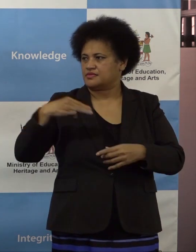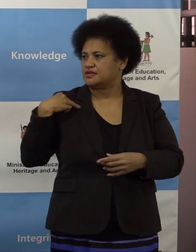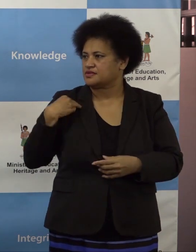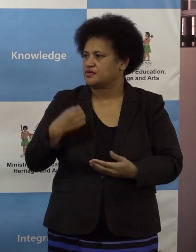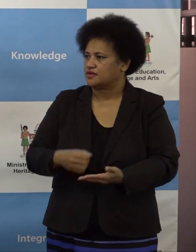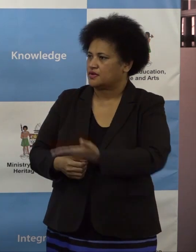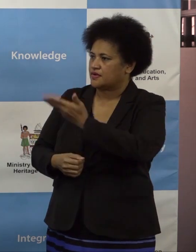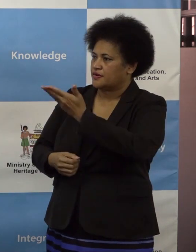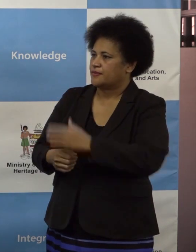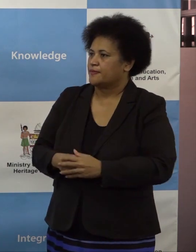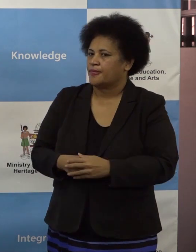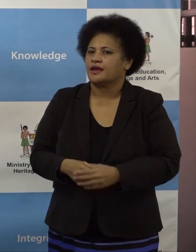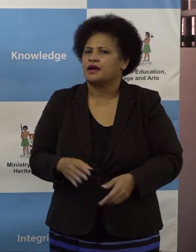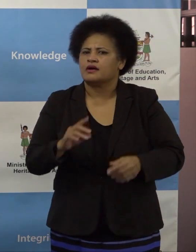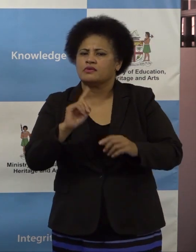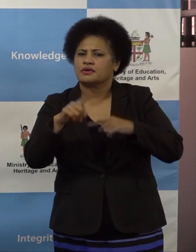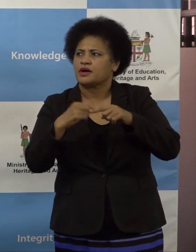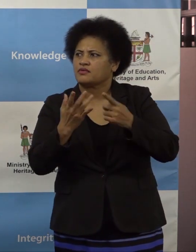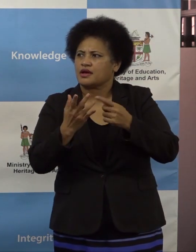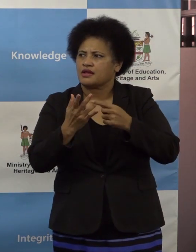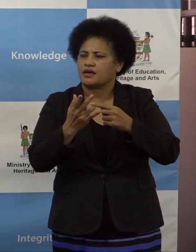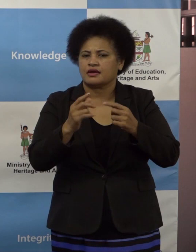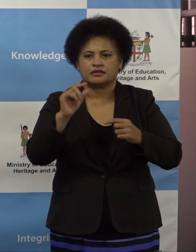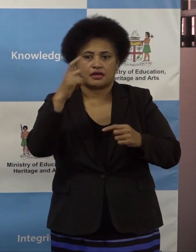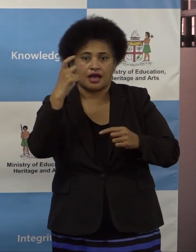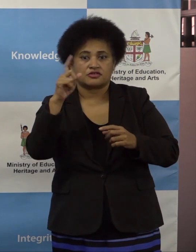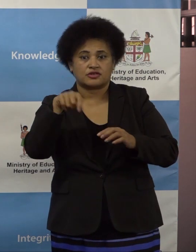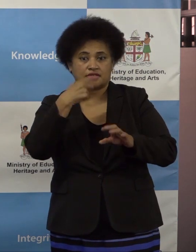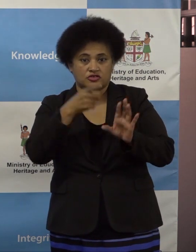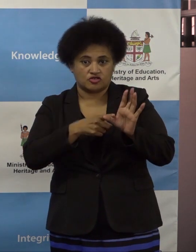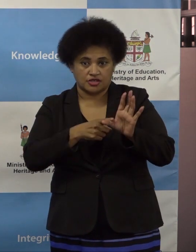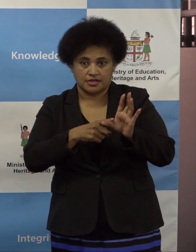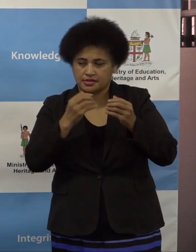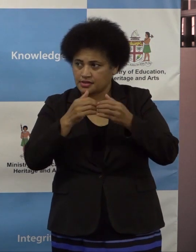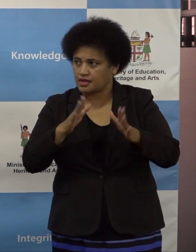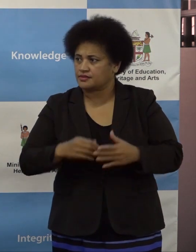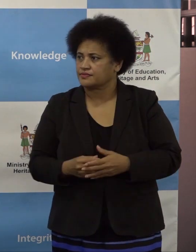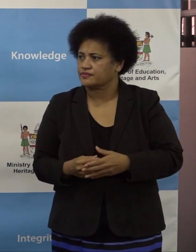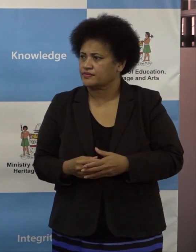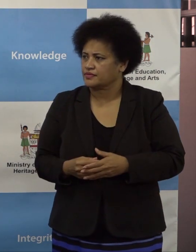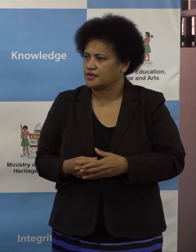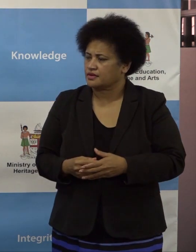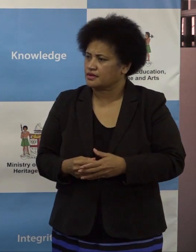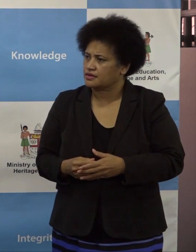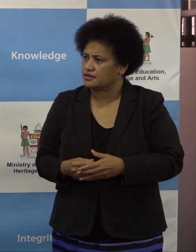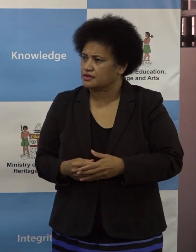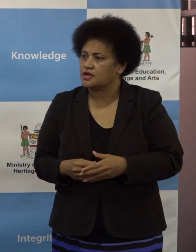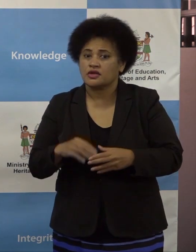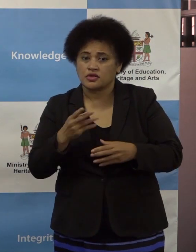And for those other grades that will resume next year, you think that there will only be for undergoing assessments.